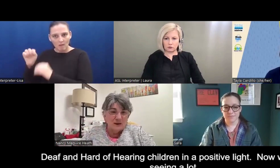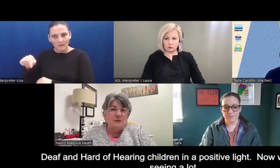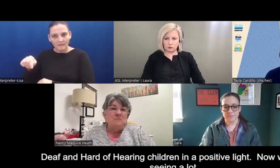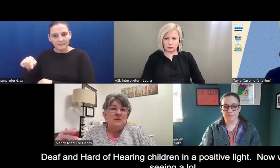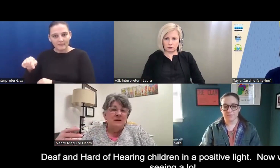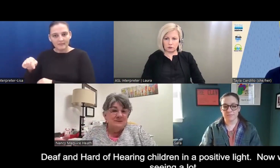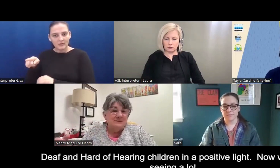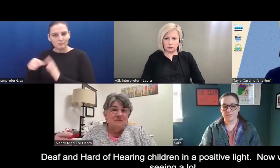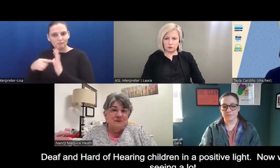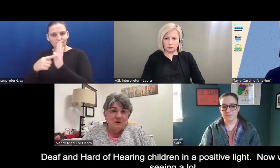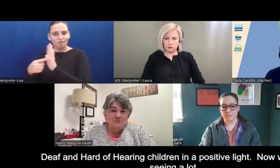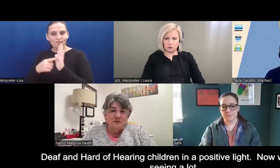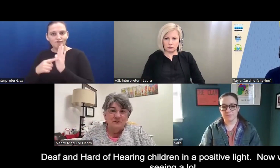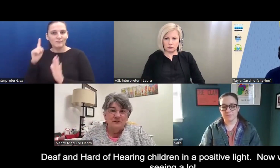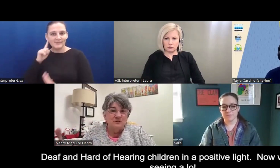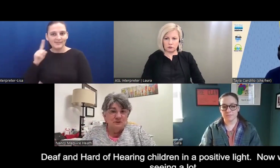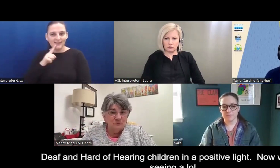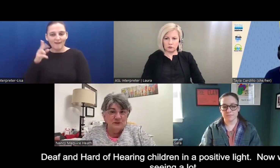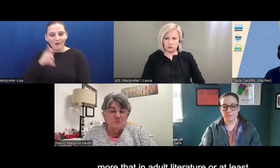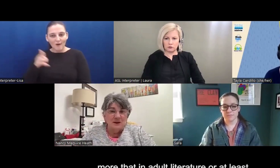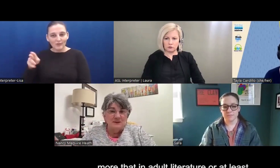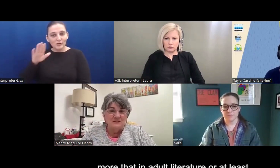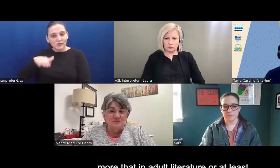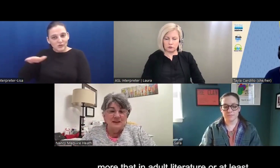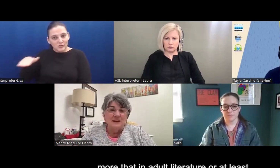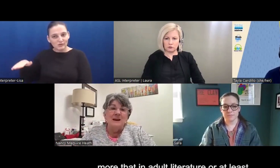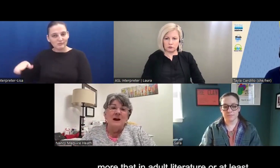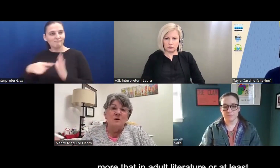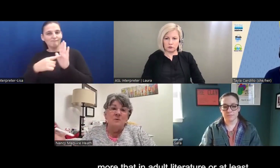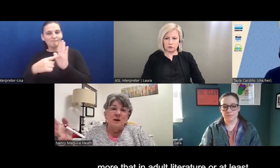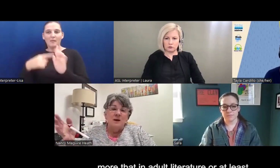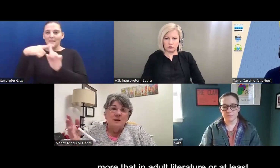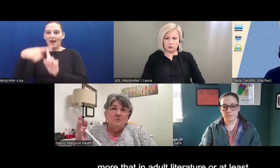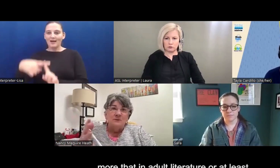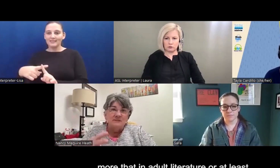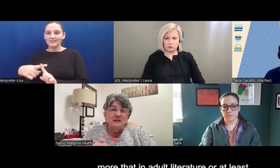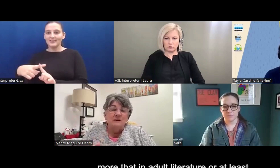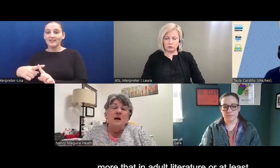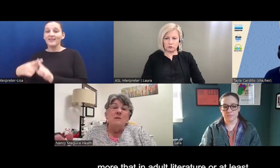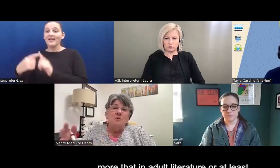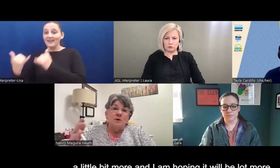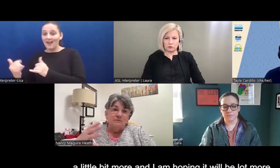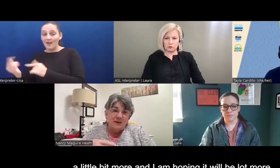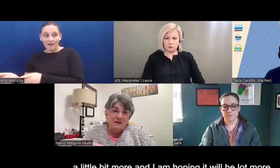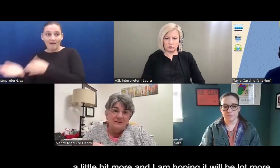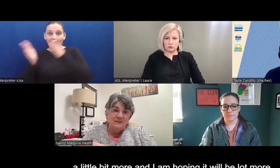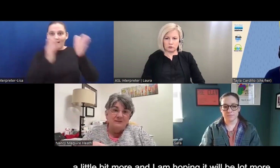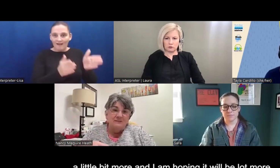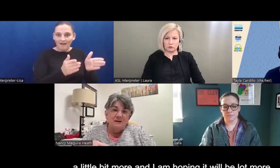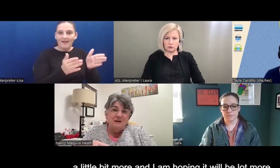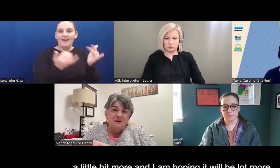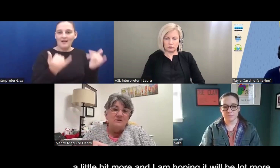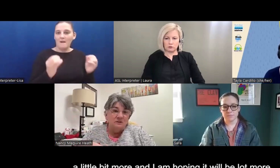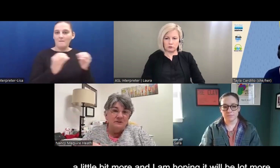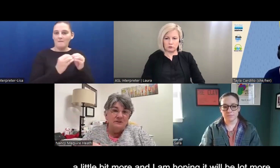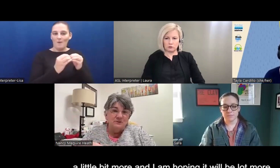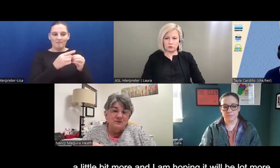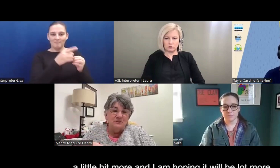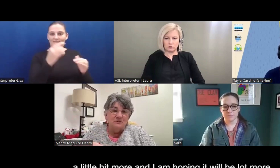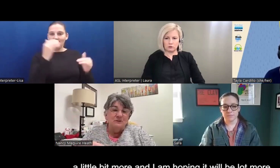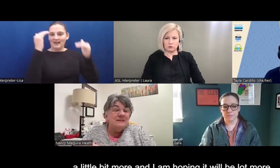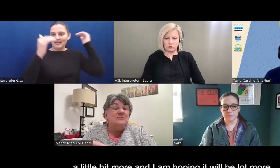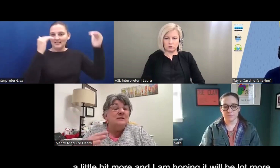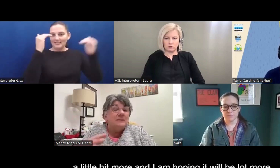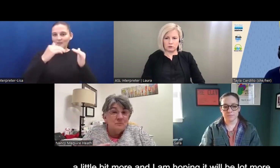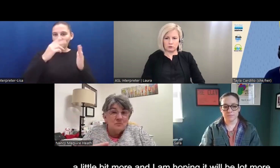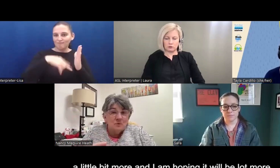portray deaf and hard of hearing children in a positive light. And now we're seeing a lot more of that in adult literature,